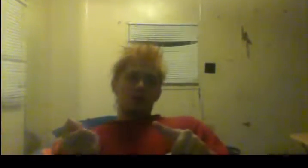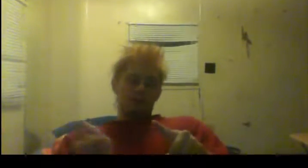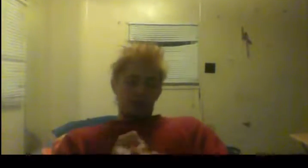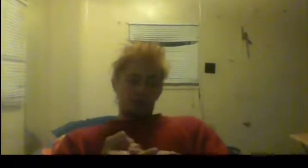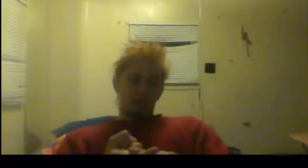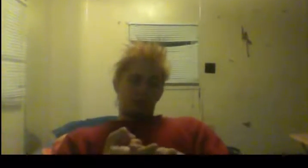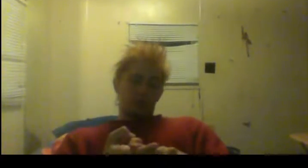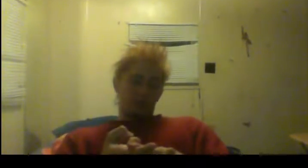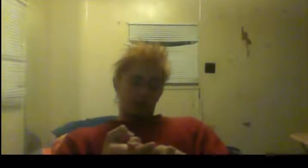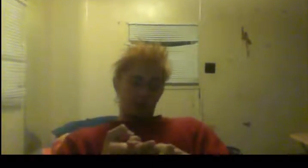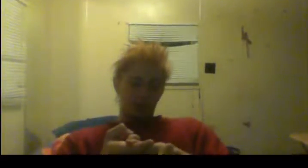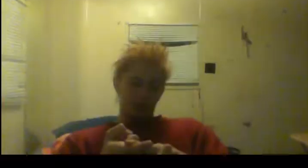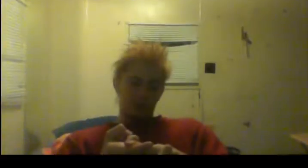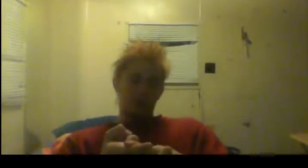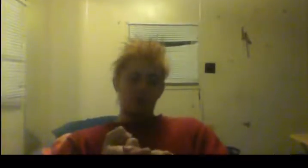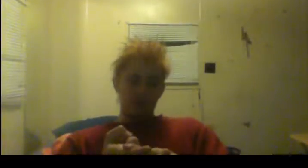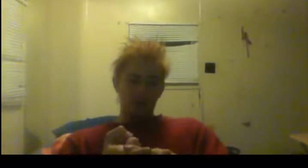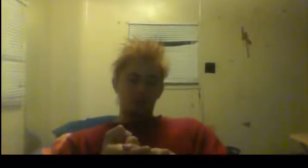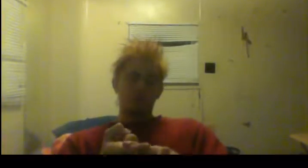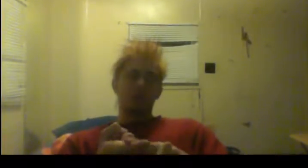Very important. Very, very important.